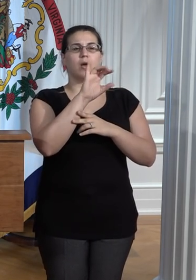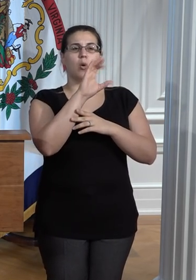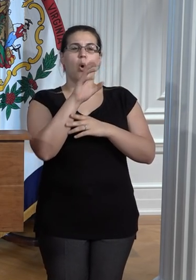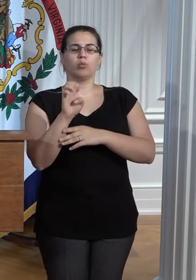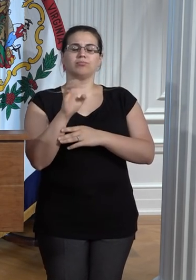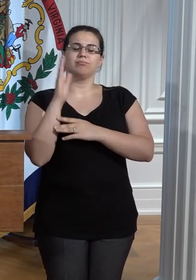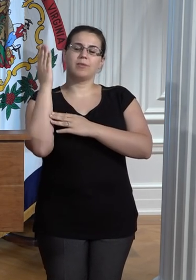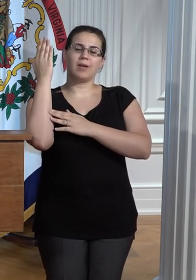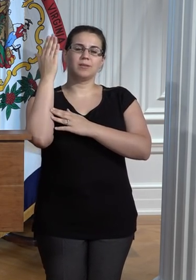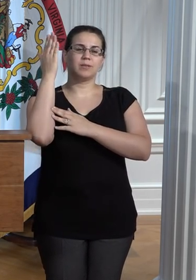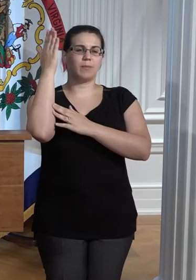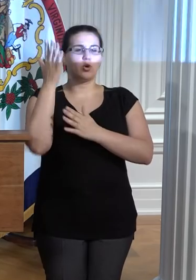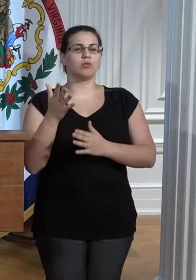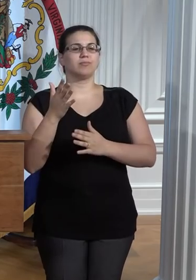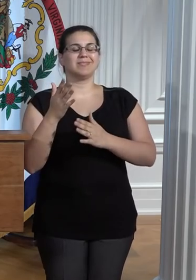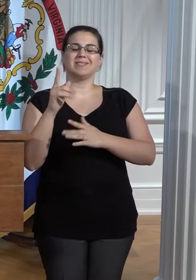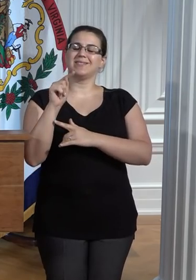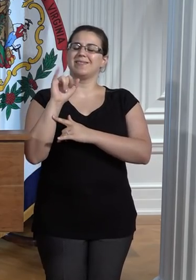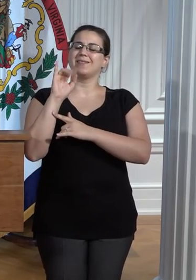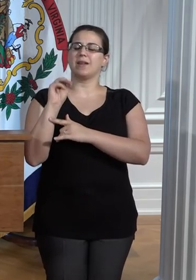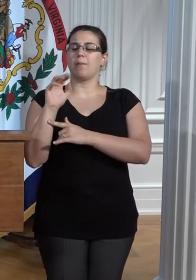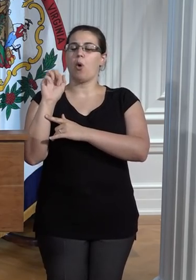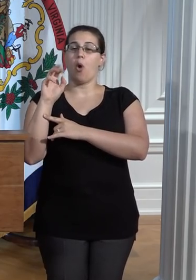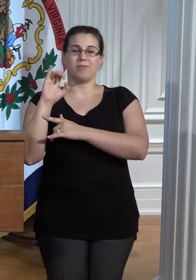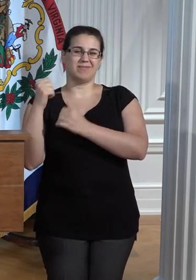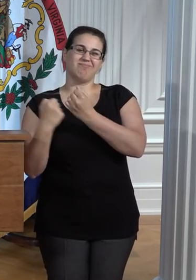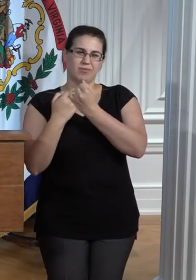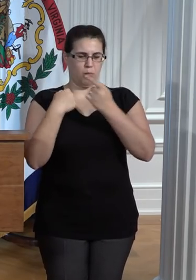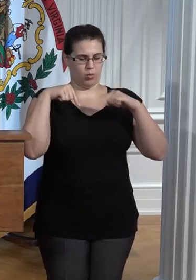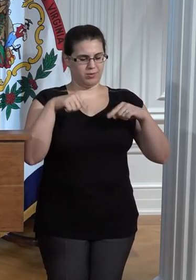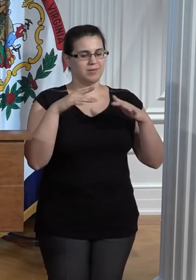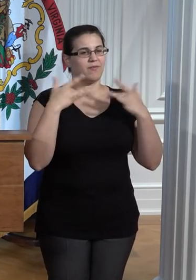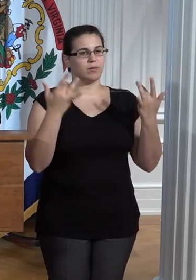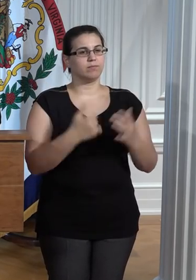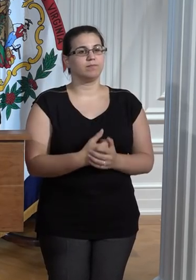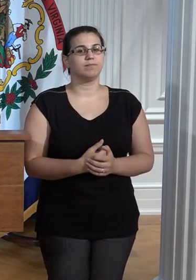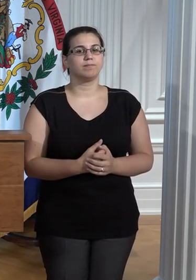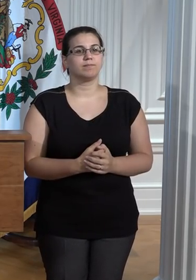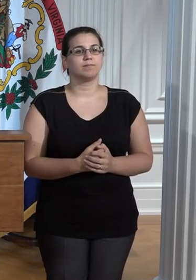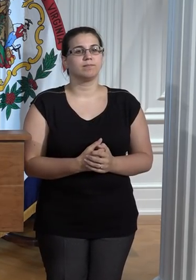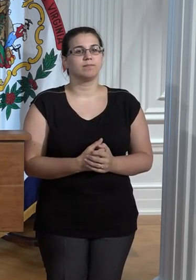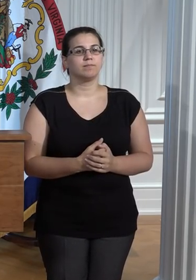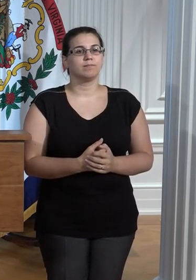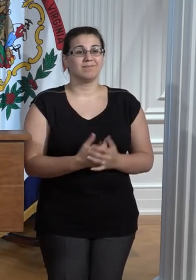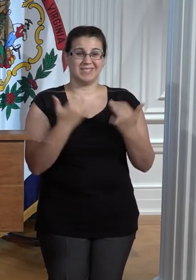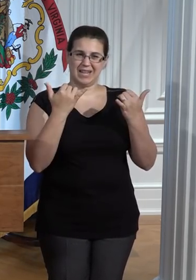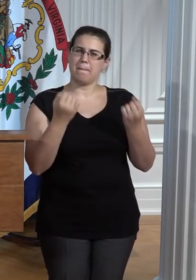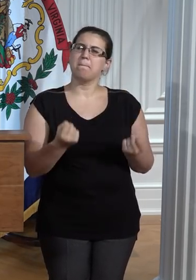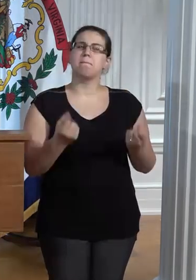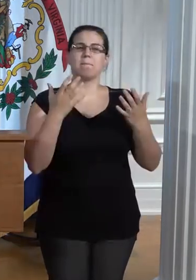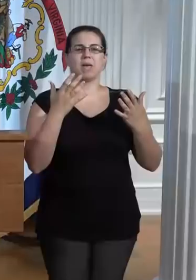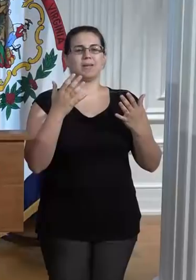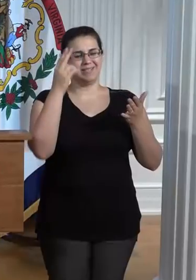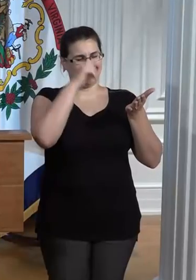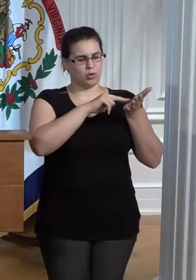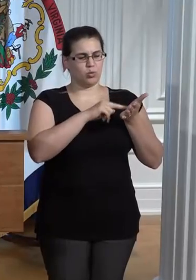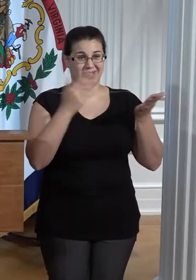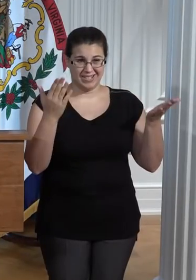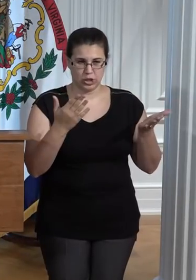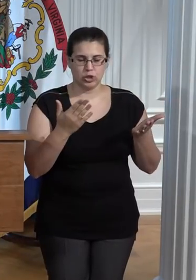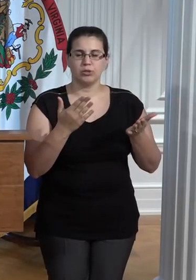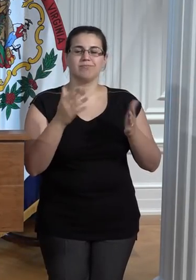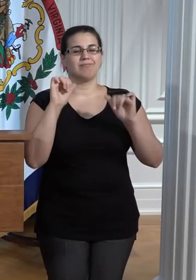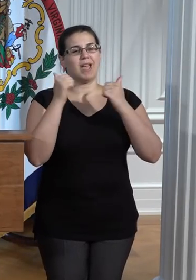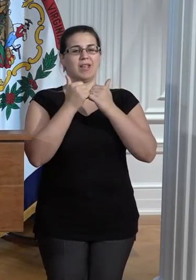Armstead for their support during this event. This afternoon, I'm joined by several cabinet secretaries and agency